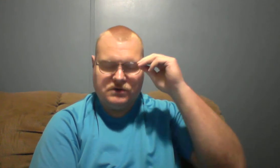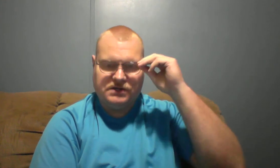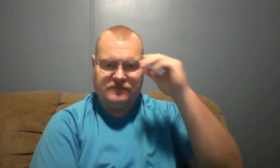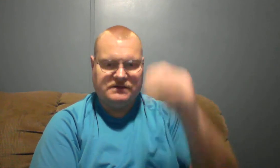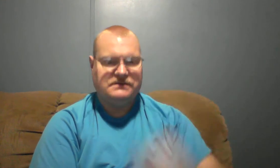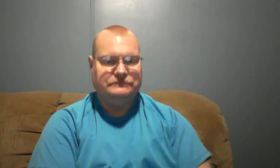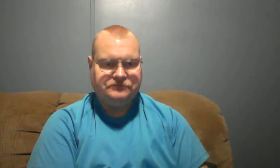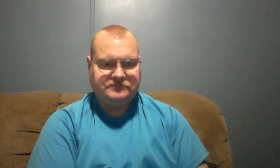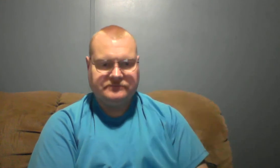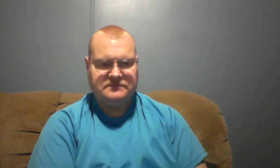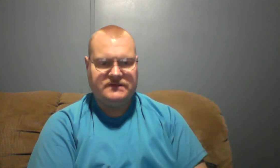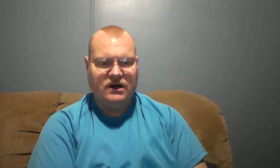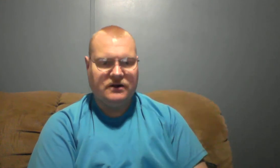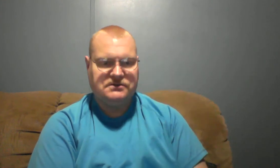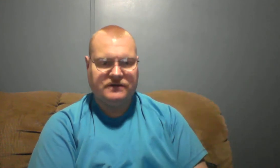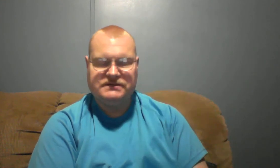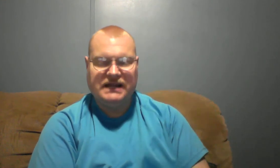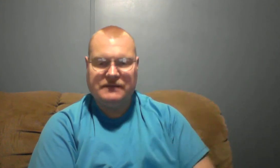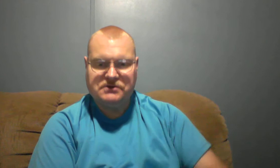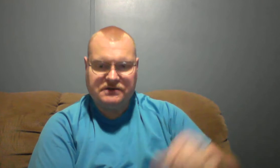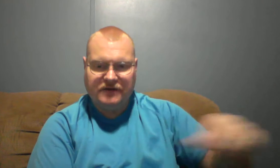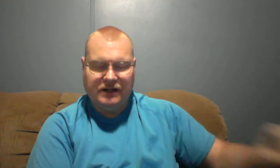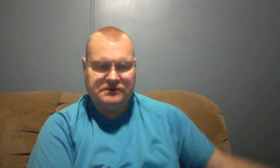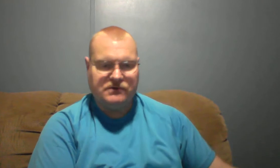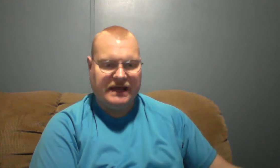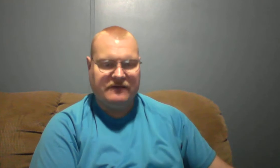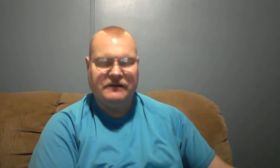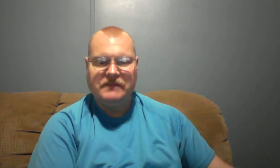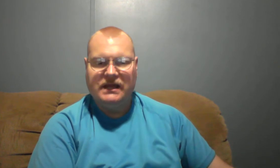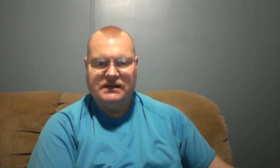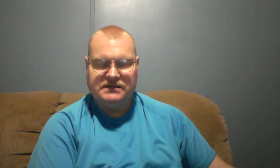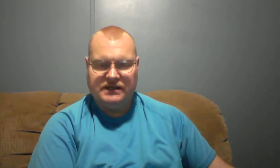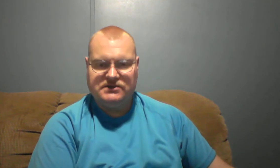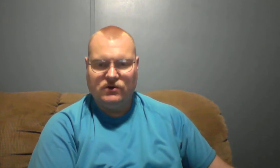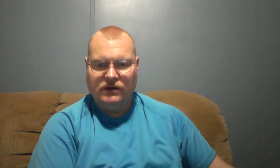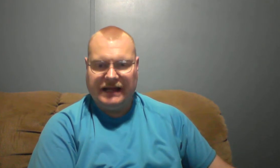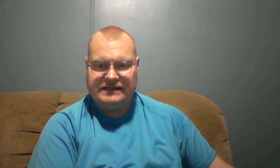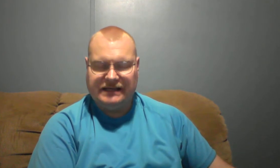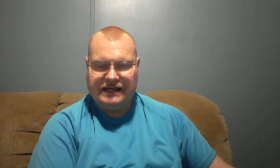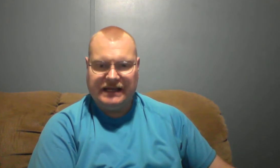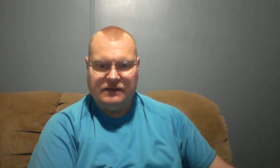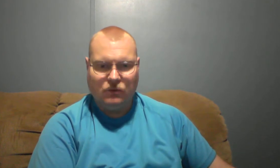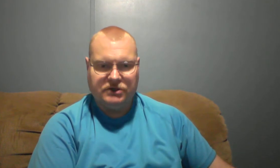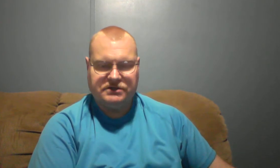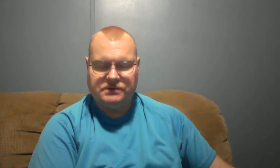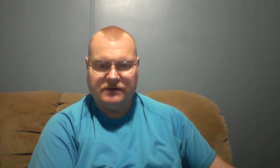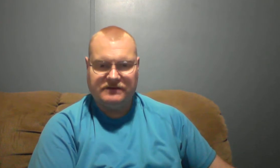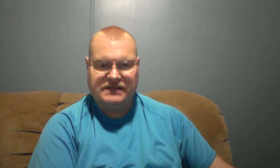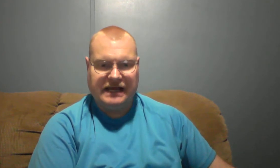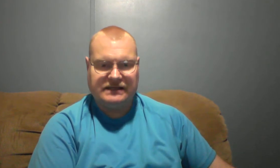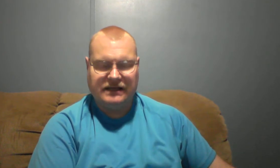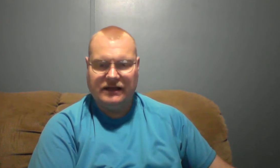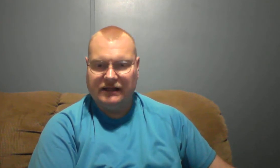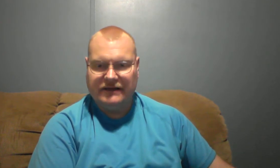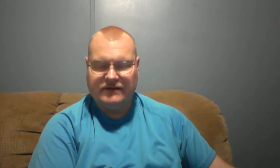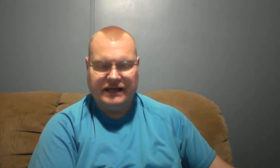service. Our service times are as follows. We have Sunday school at 10am, worship service at 11am.